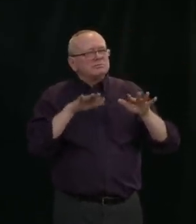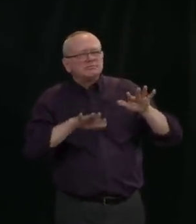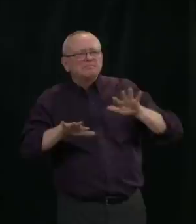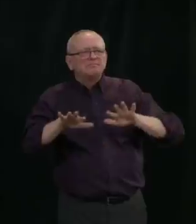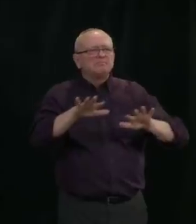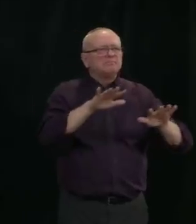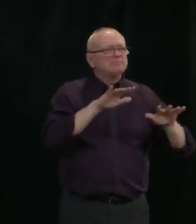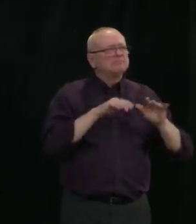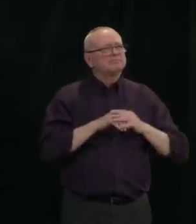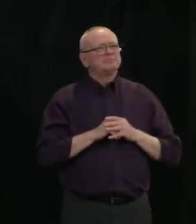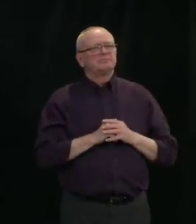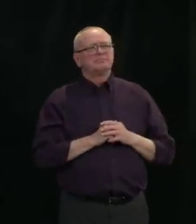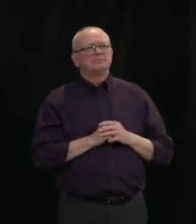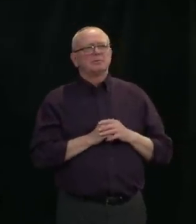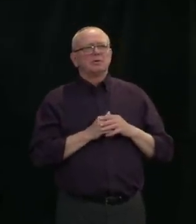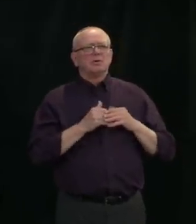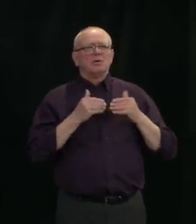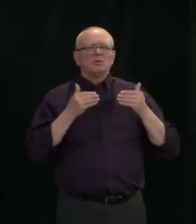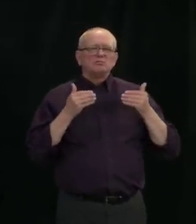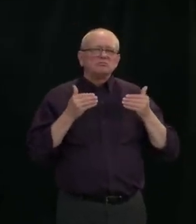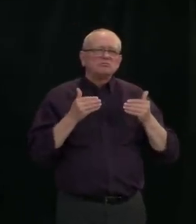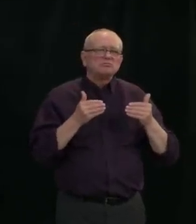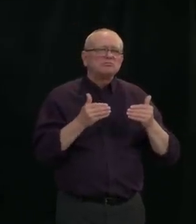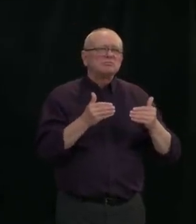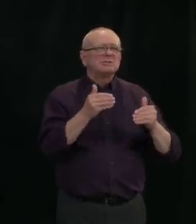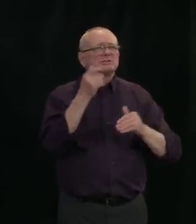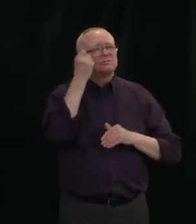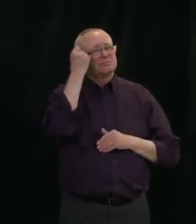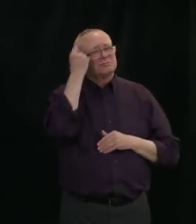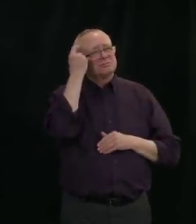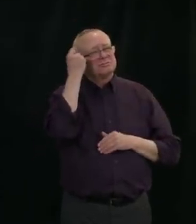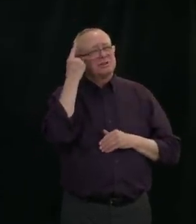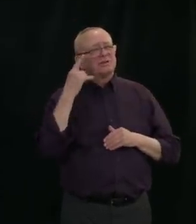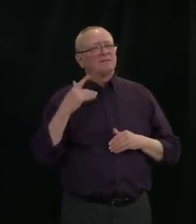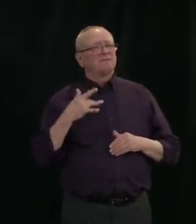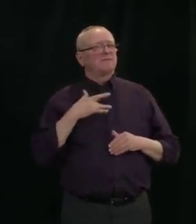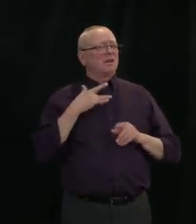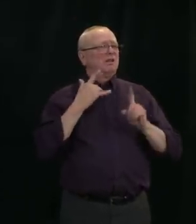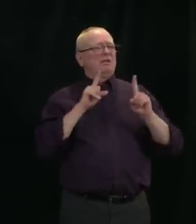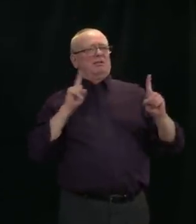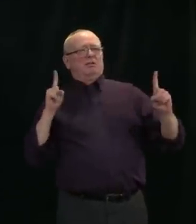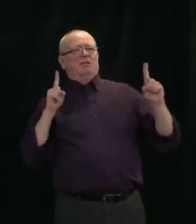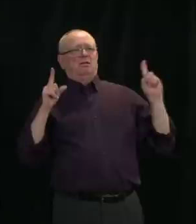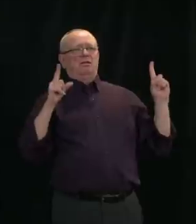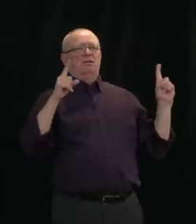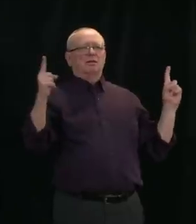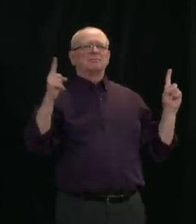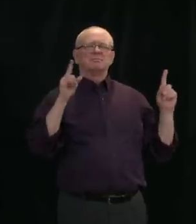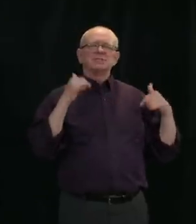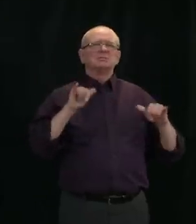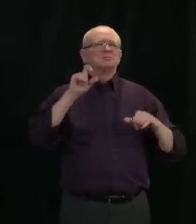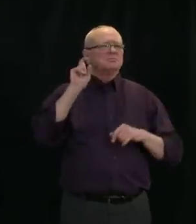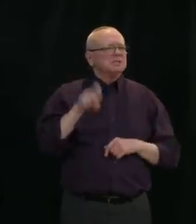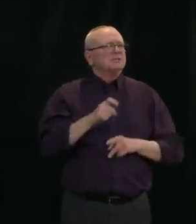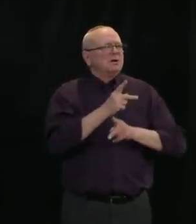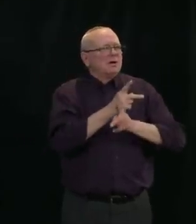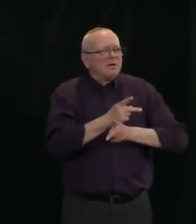distanced, to ensure we take care of each other during this time. Thank you, and we will now be happy to take questions.